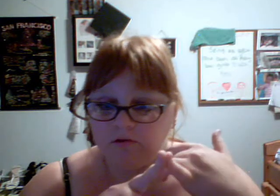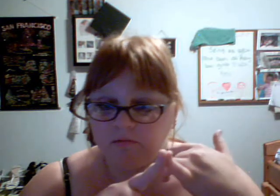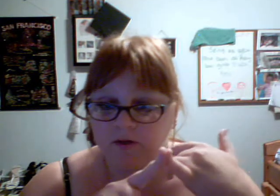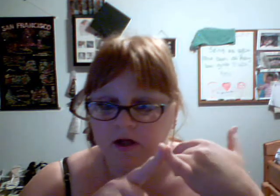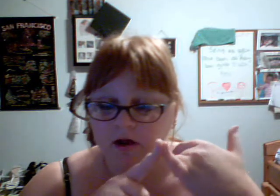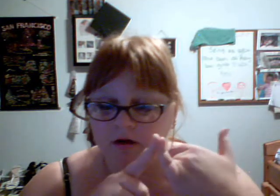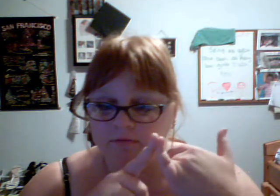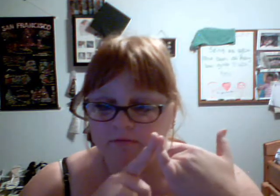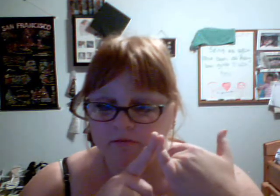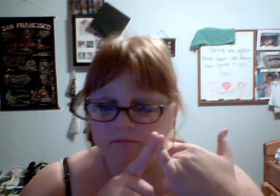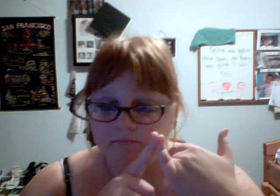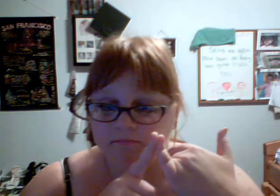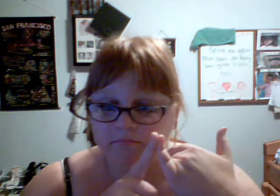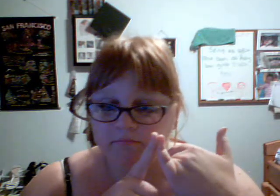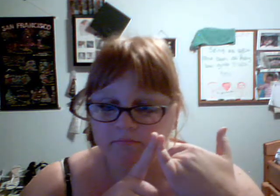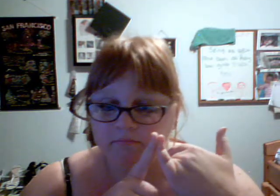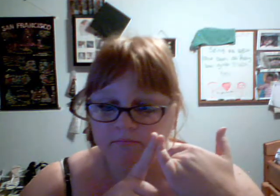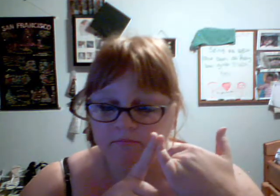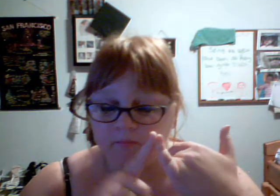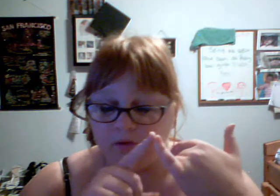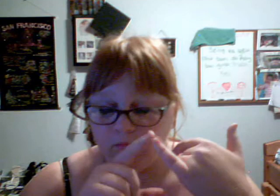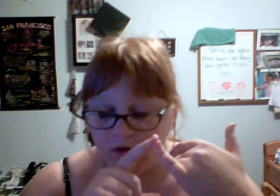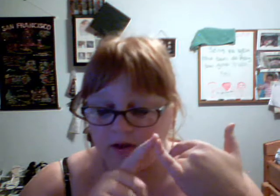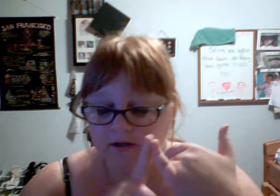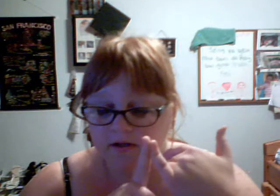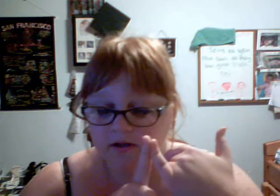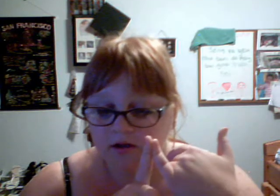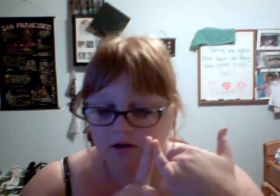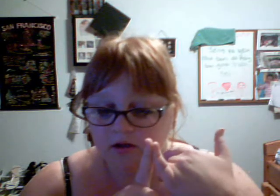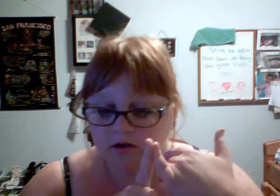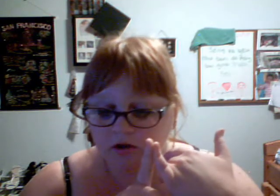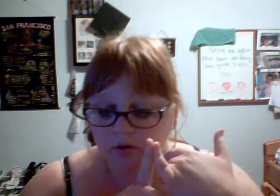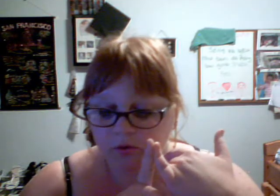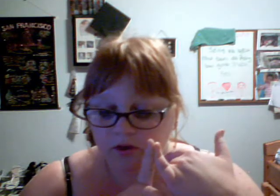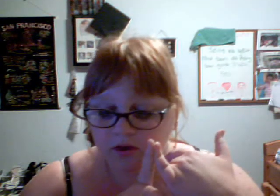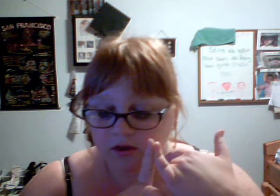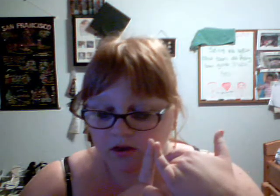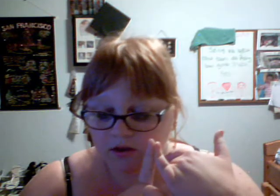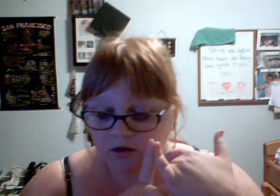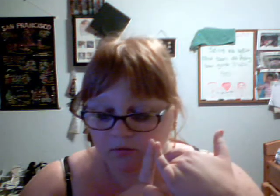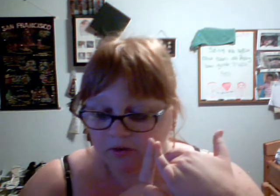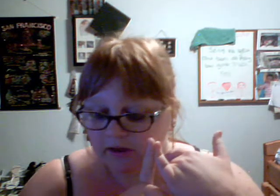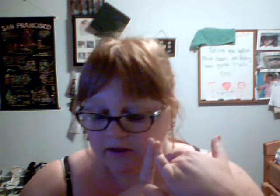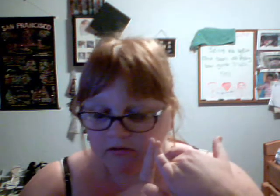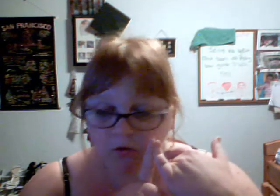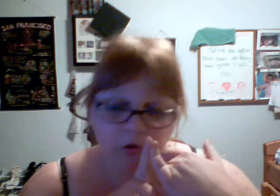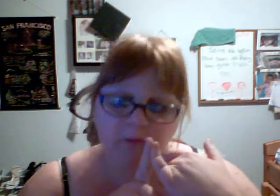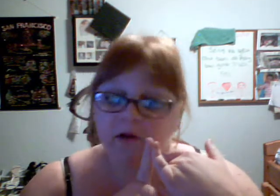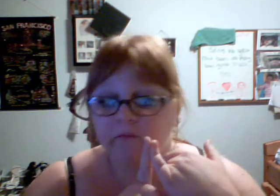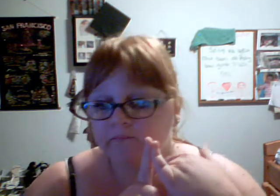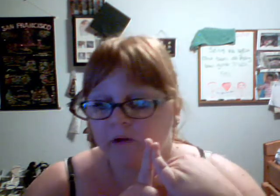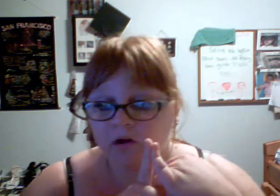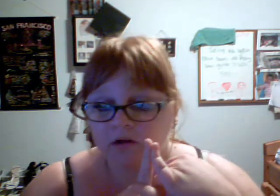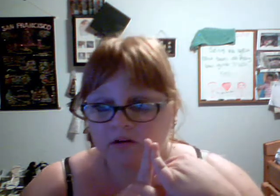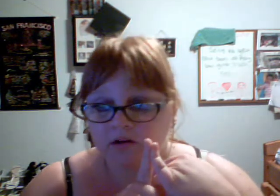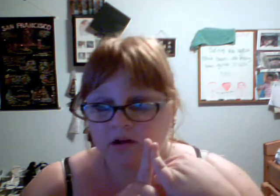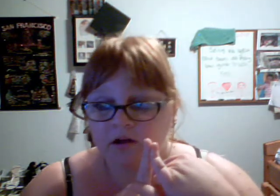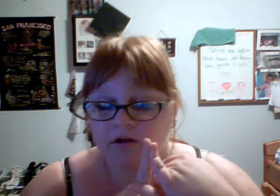when I got off. Not my wallet. So, this, you know, really, it's totally my own fault. Um,